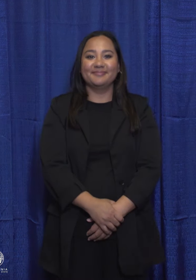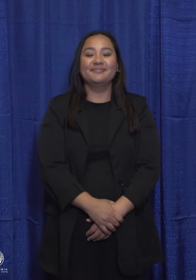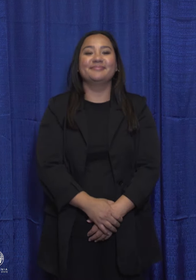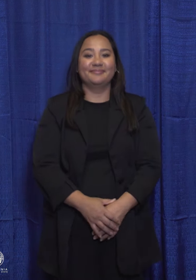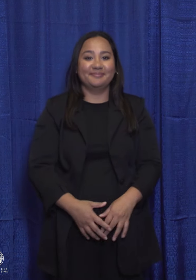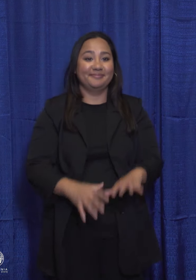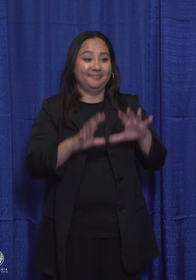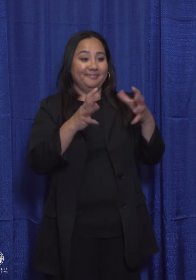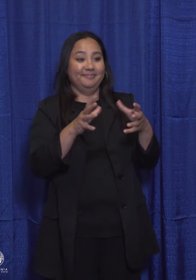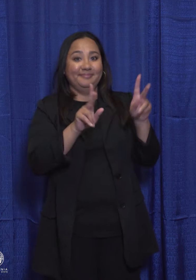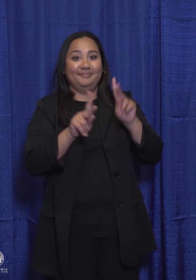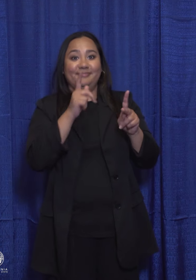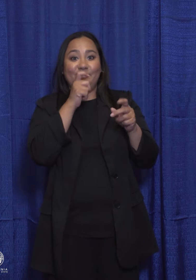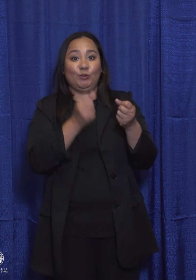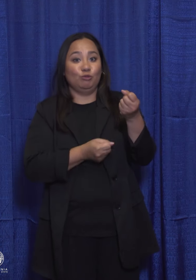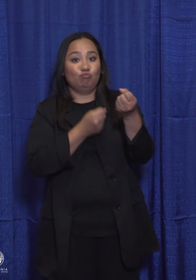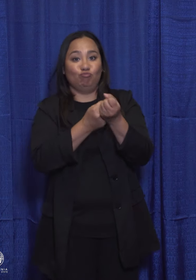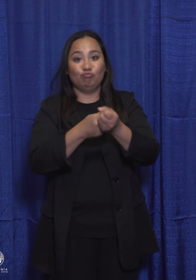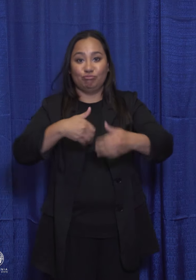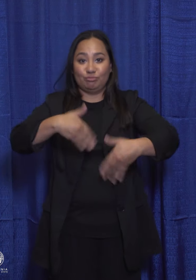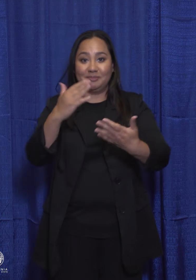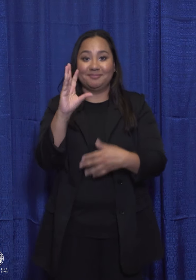Those that support Prop 6 say...